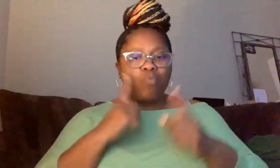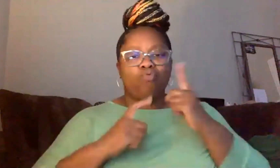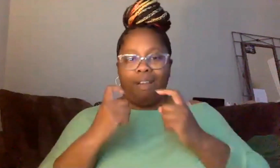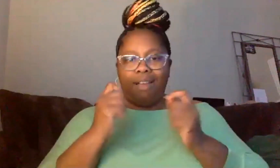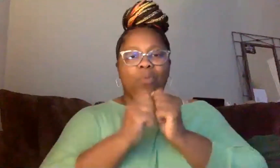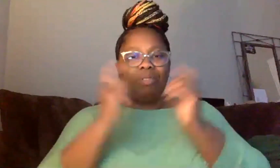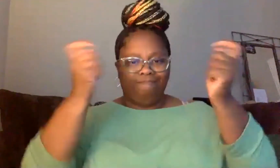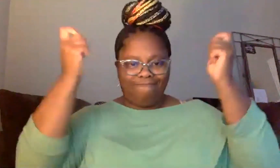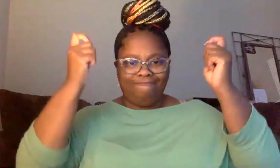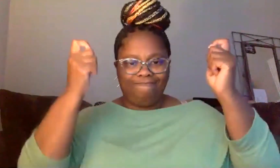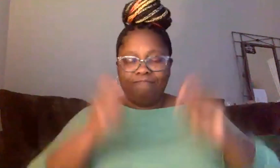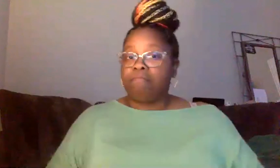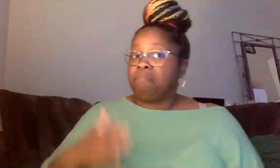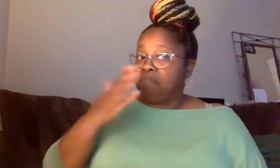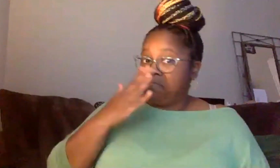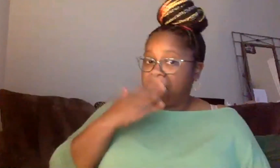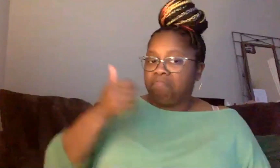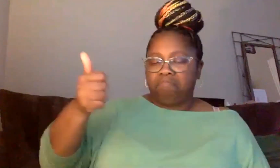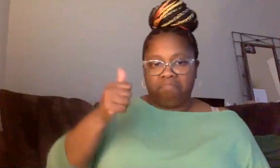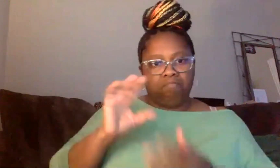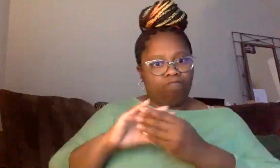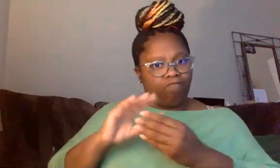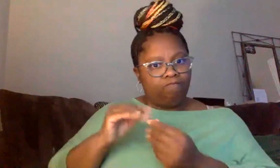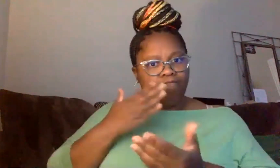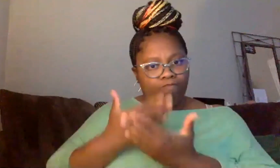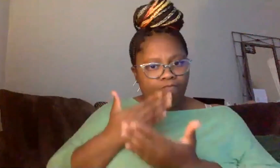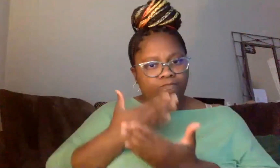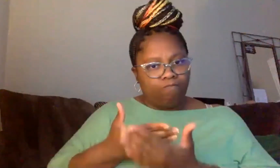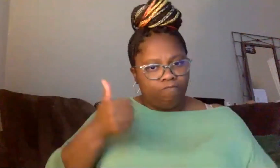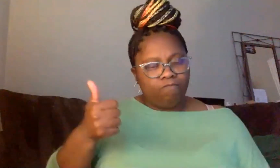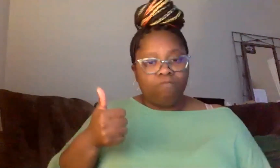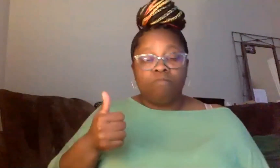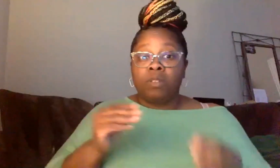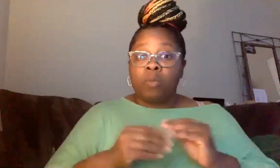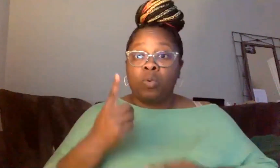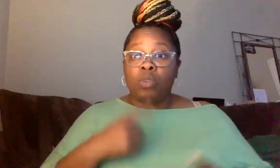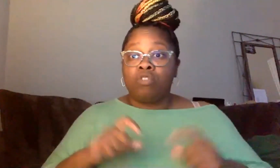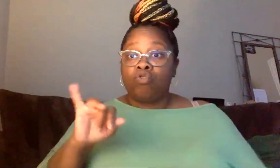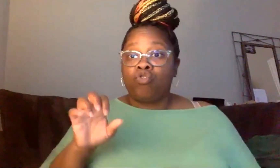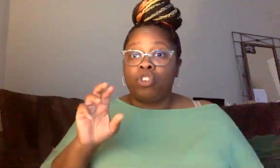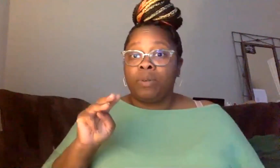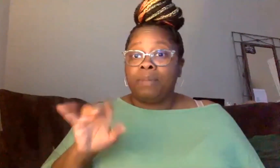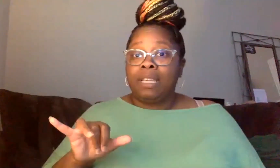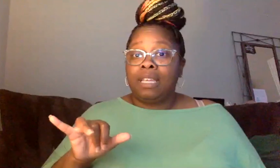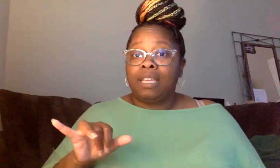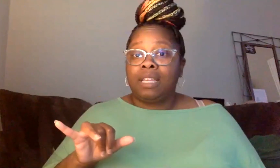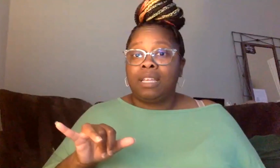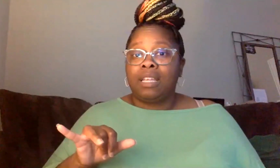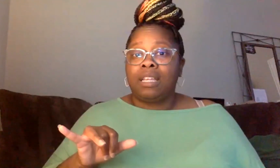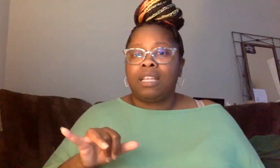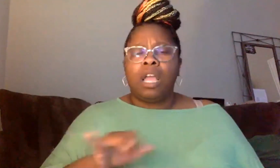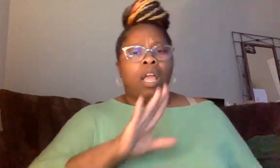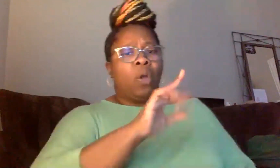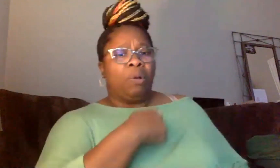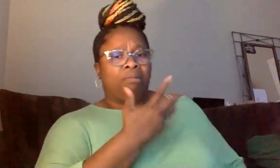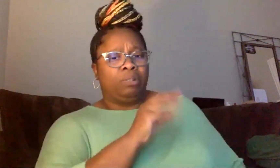Thank you very well said very well said Cameron. Are there any other questions Jeremy or I only want to relay a